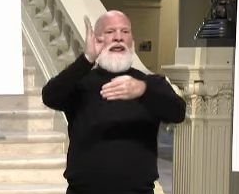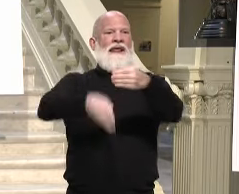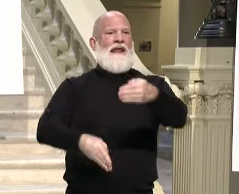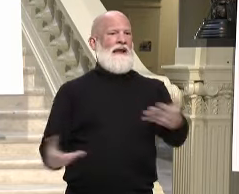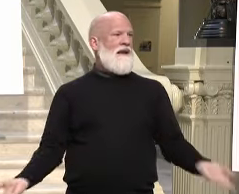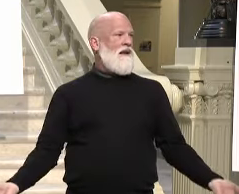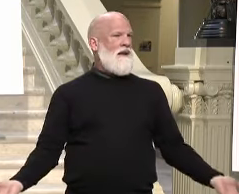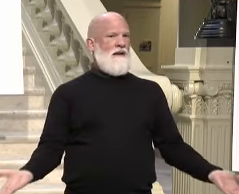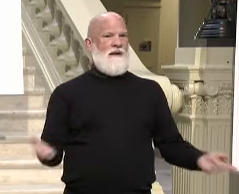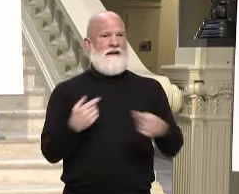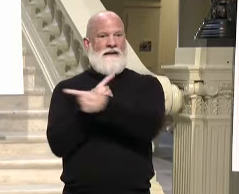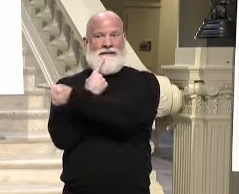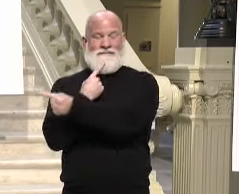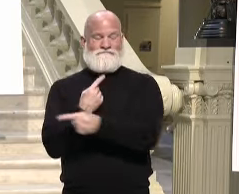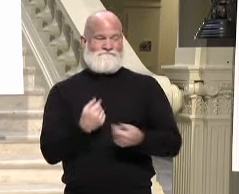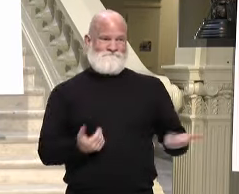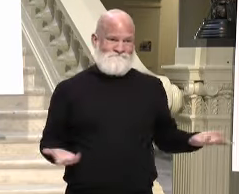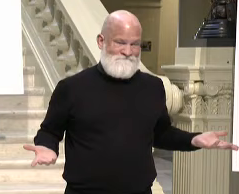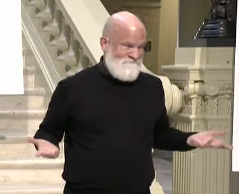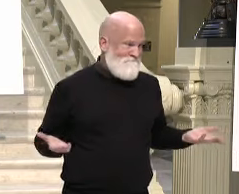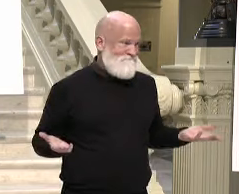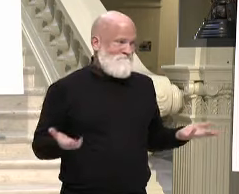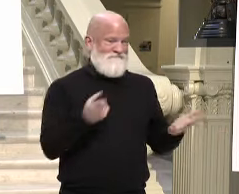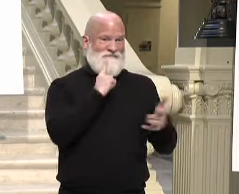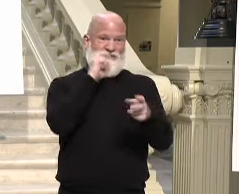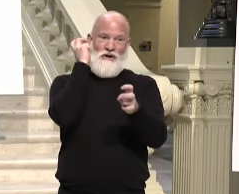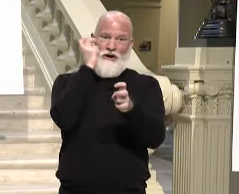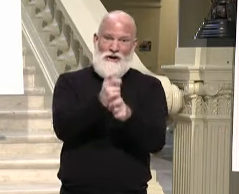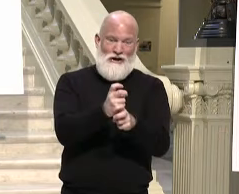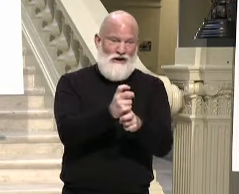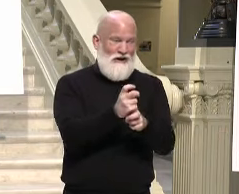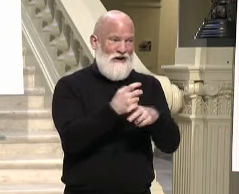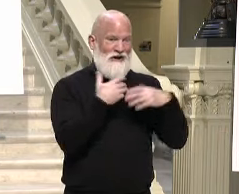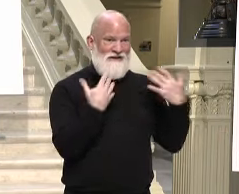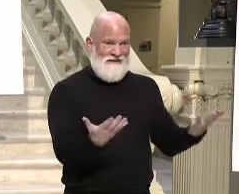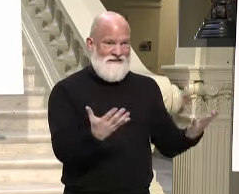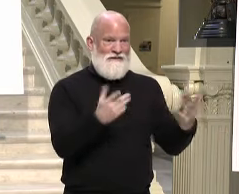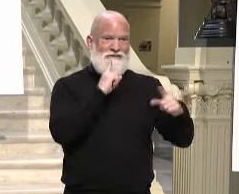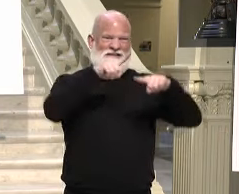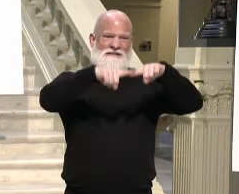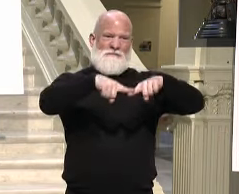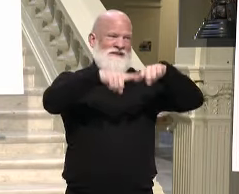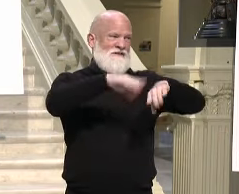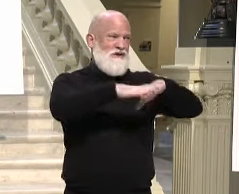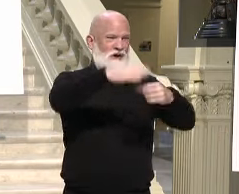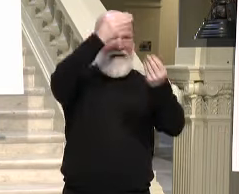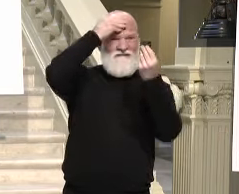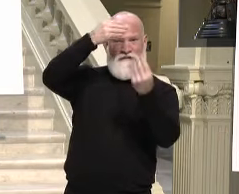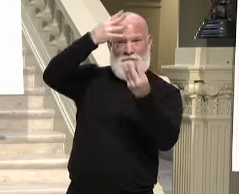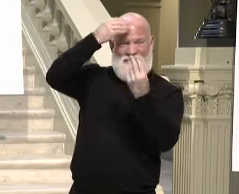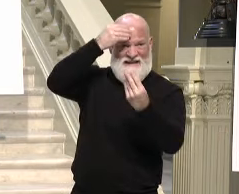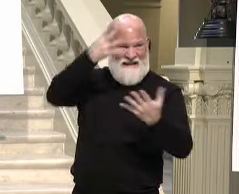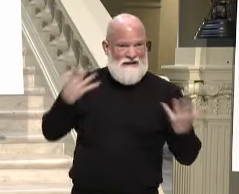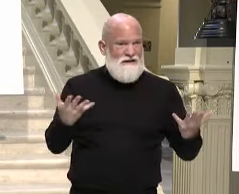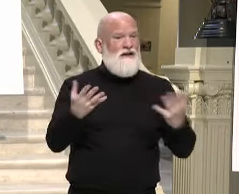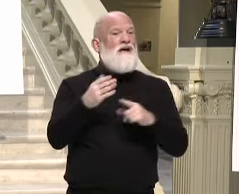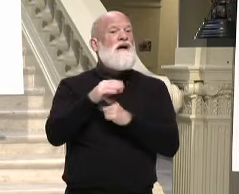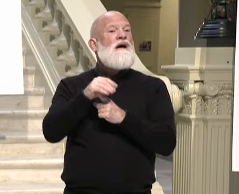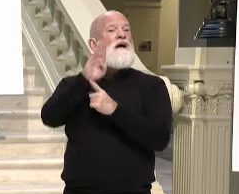say that a lot of it depends on the information that we're going to continue to get from the Biden administration at how quickly